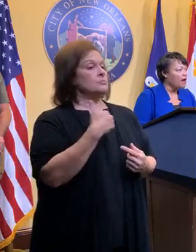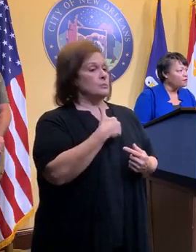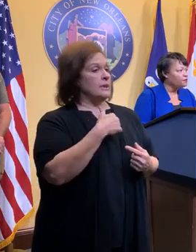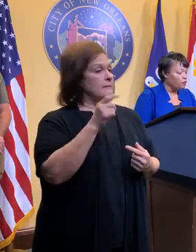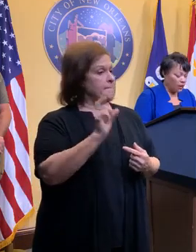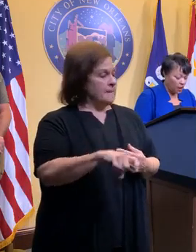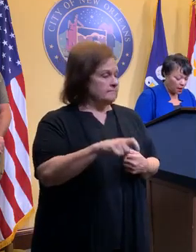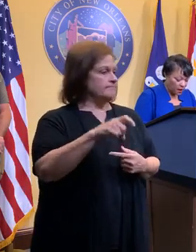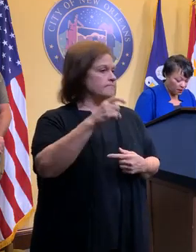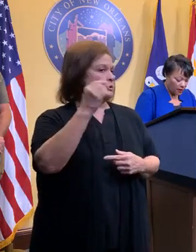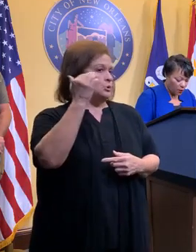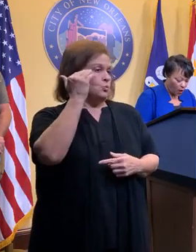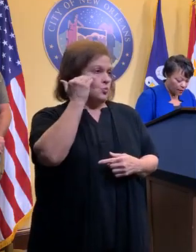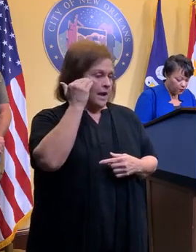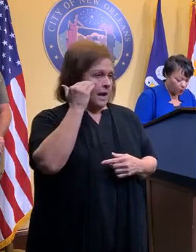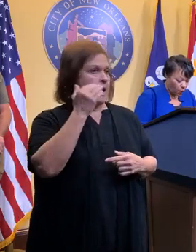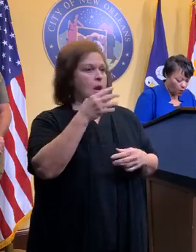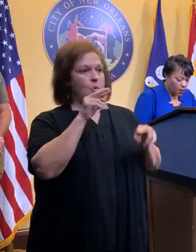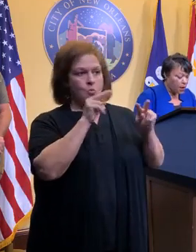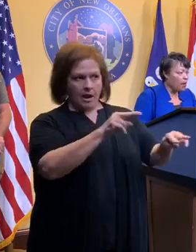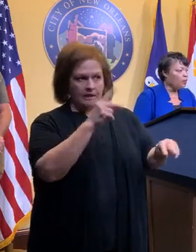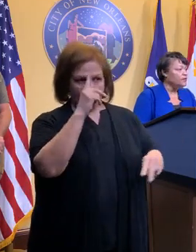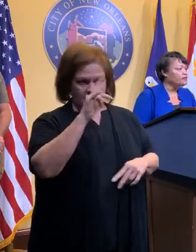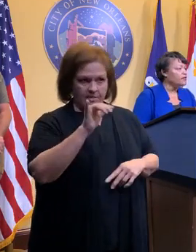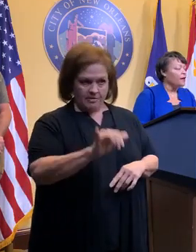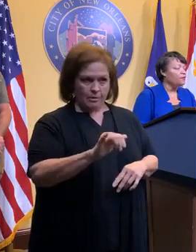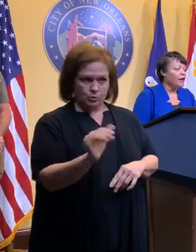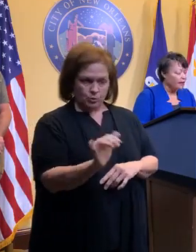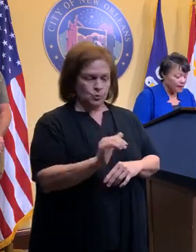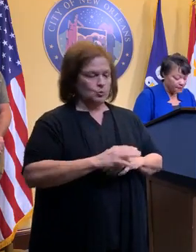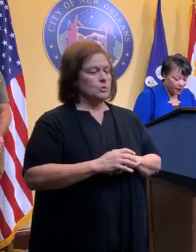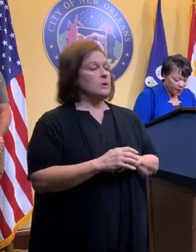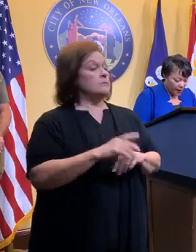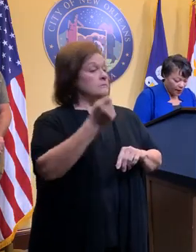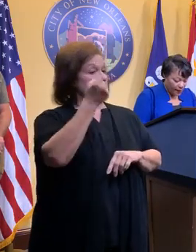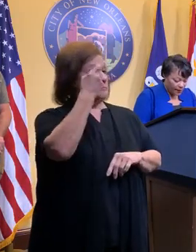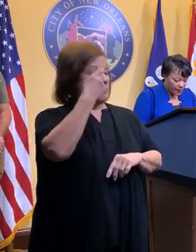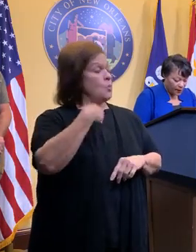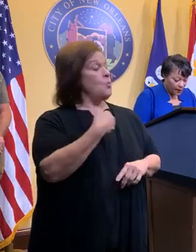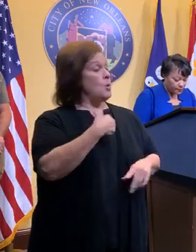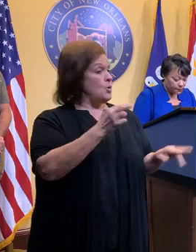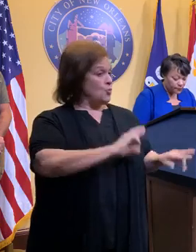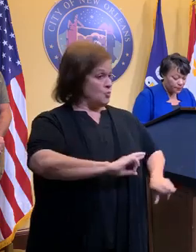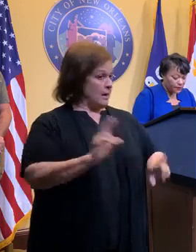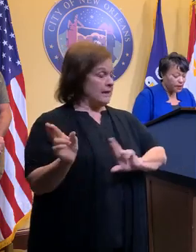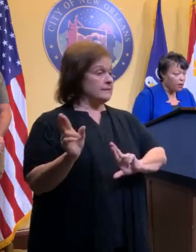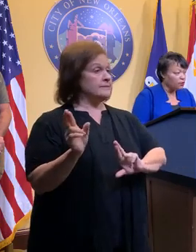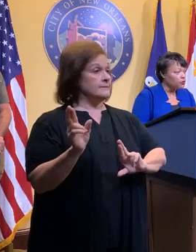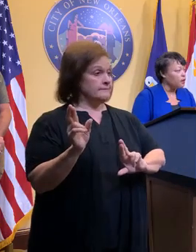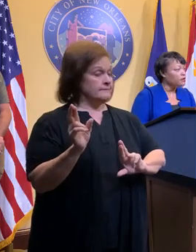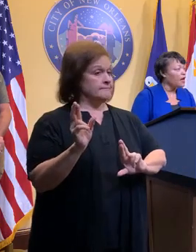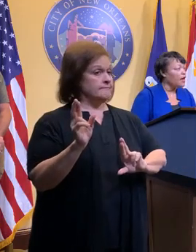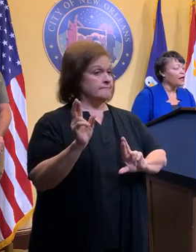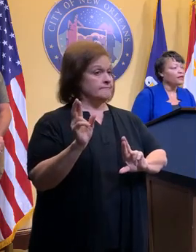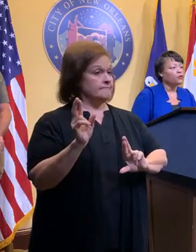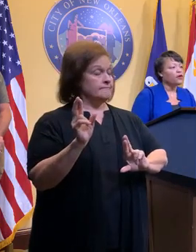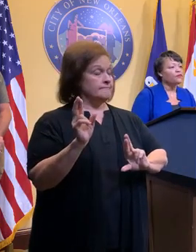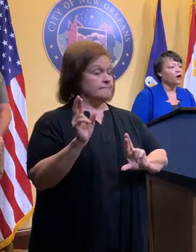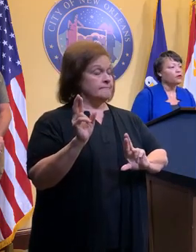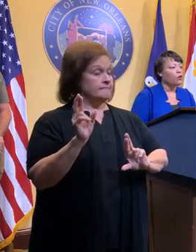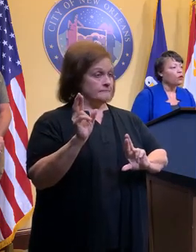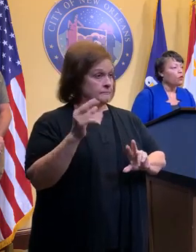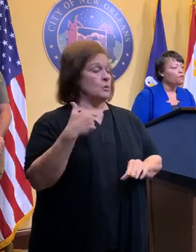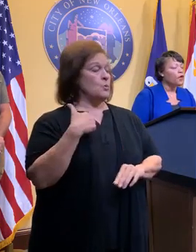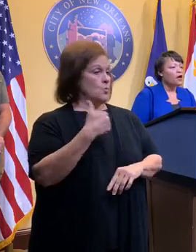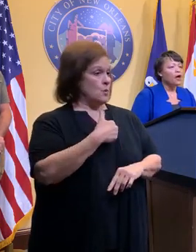have to be mindful of and watch for. We stand ready and let me tell you a line